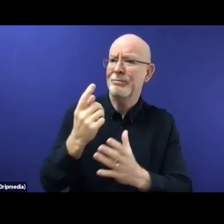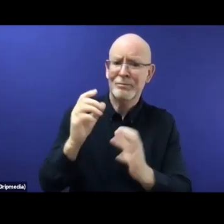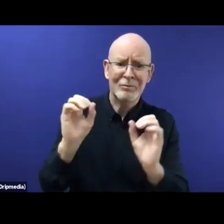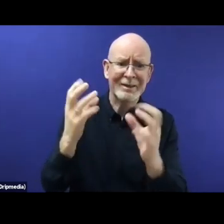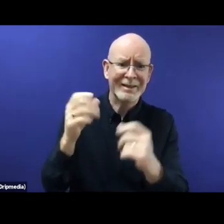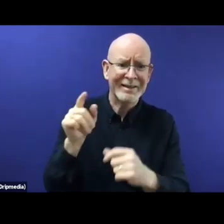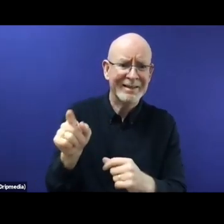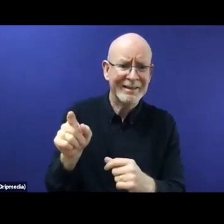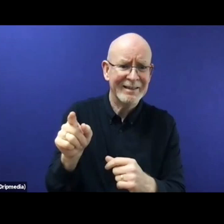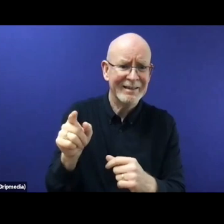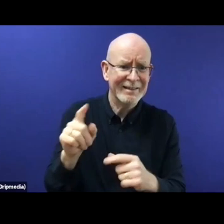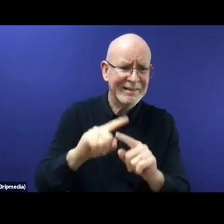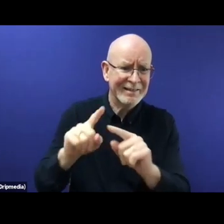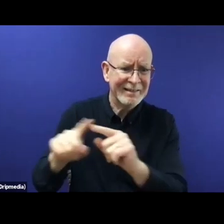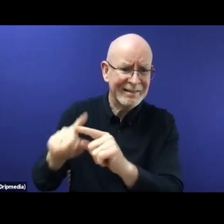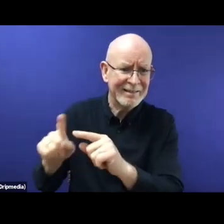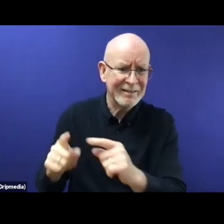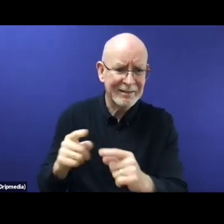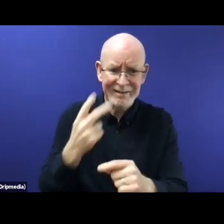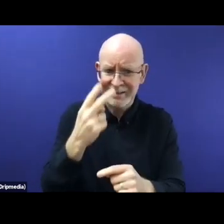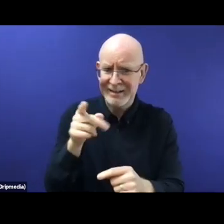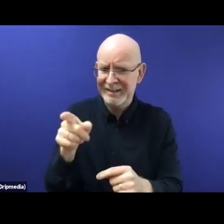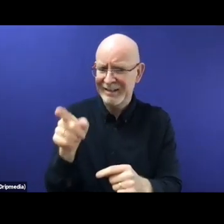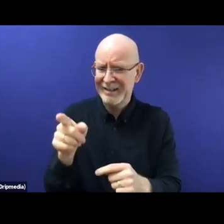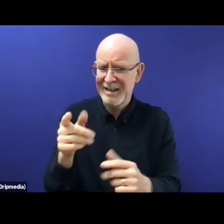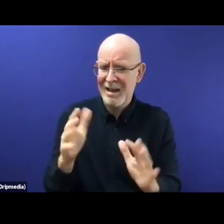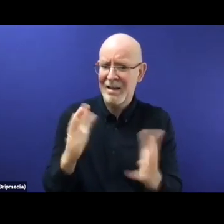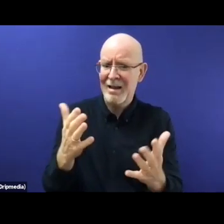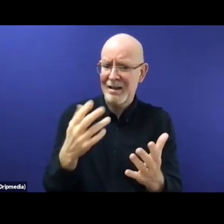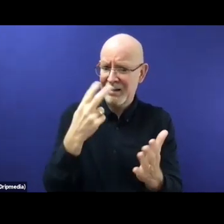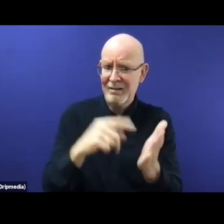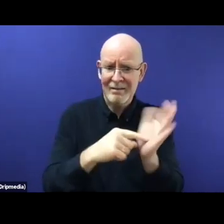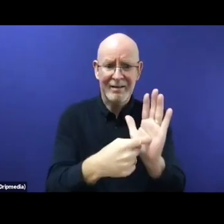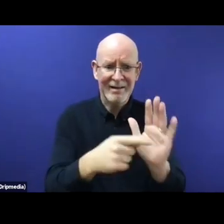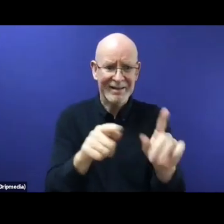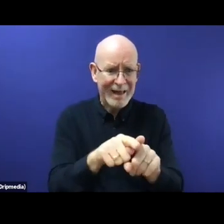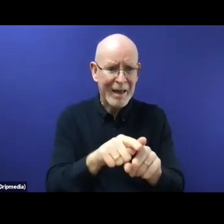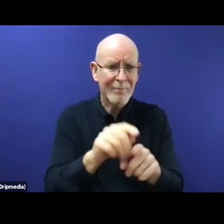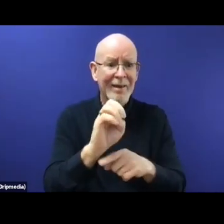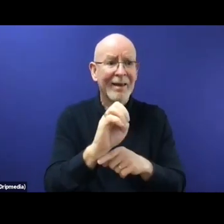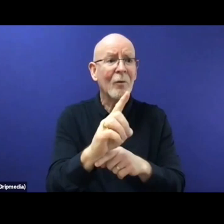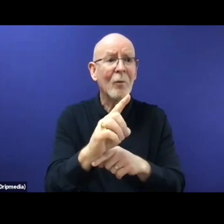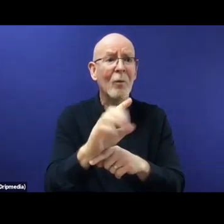can, if not facilitate, is unable to respond effectively to. And